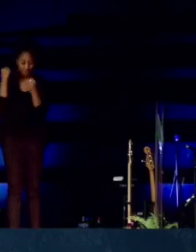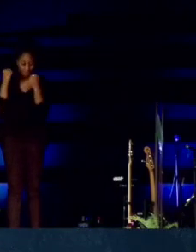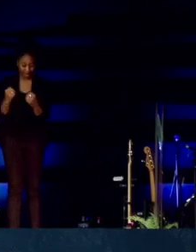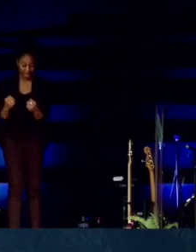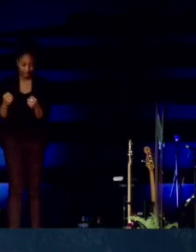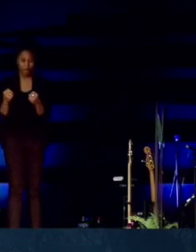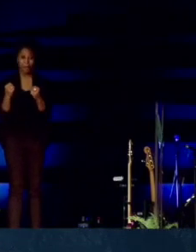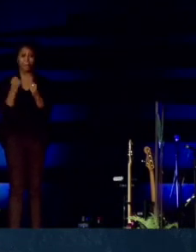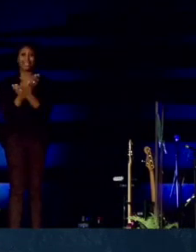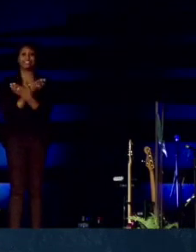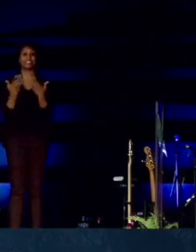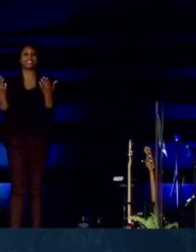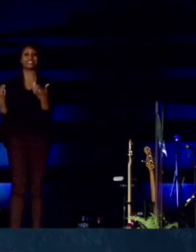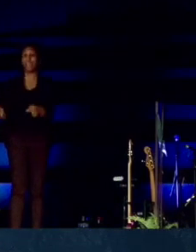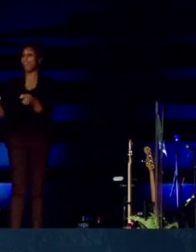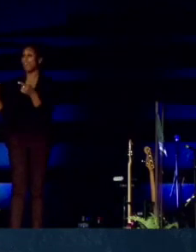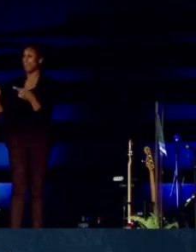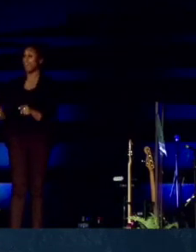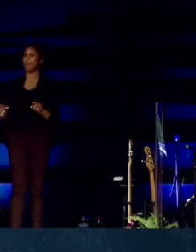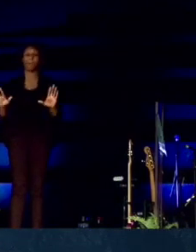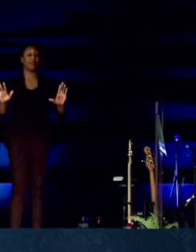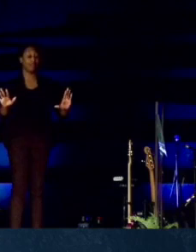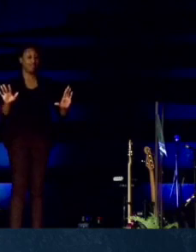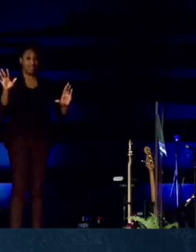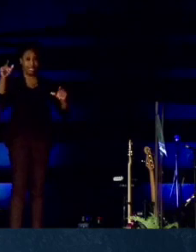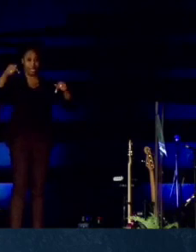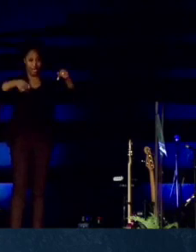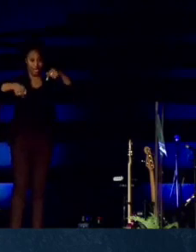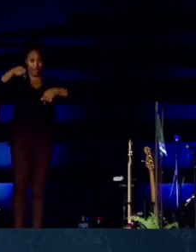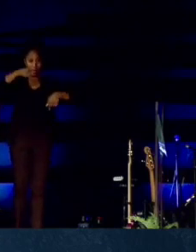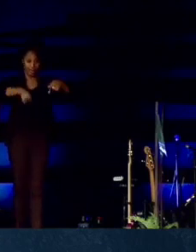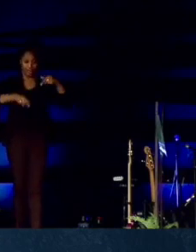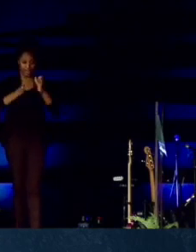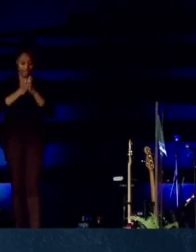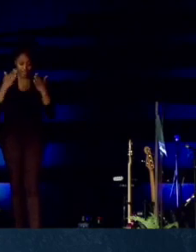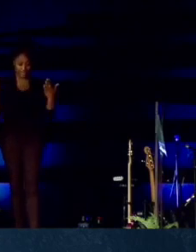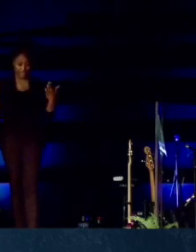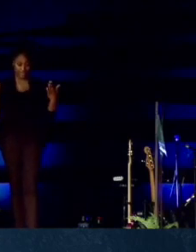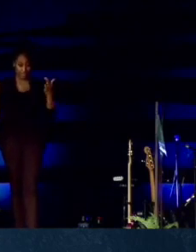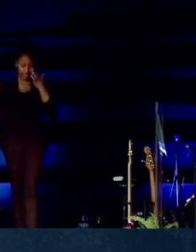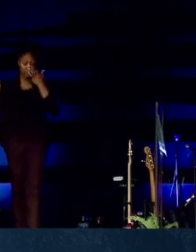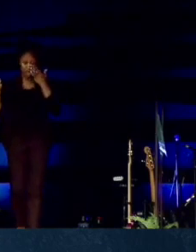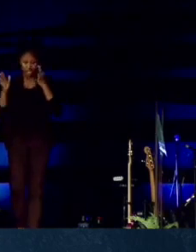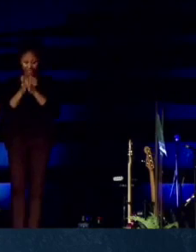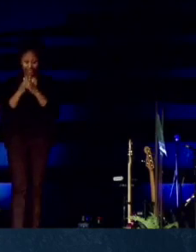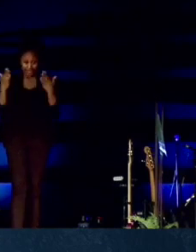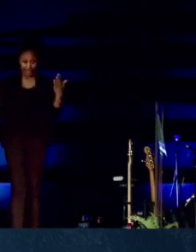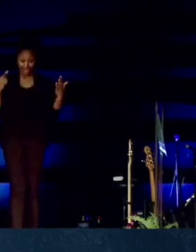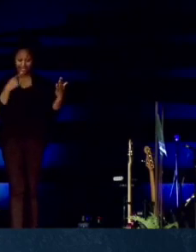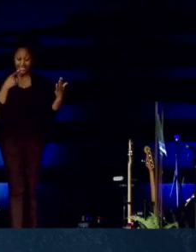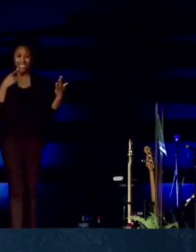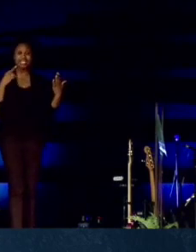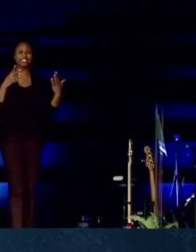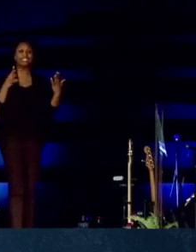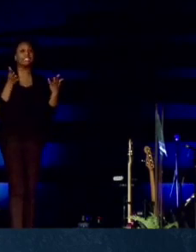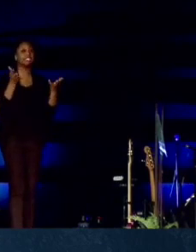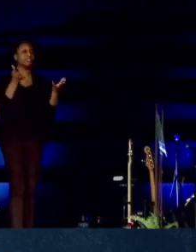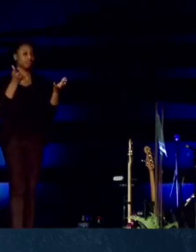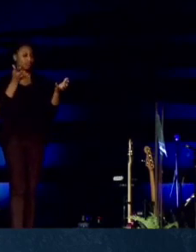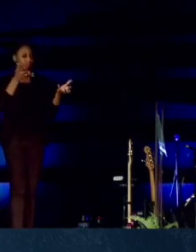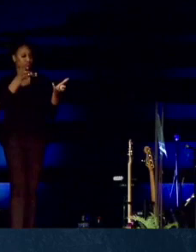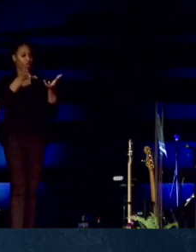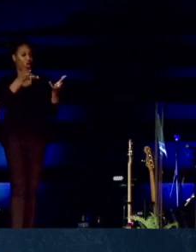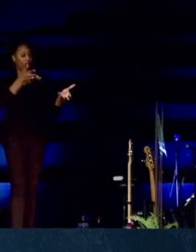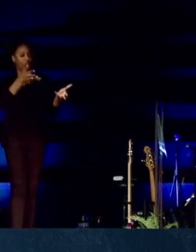what makes things happen. That's where it takes me back to the text. That the text says he's talking to them now.